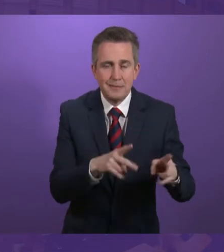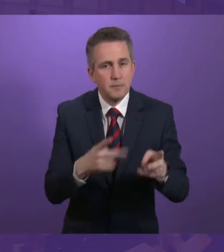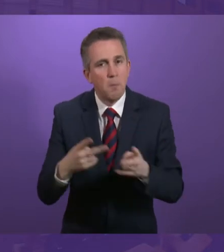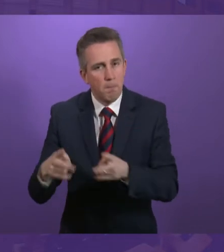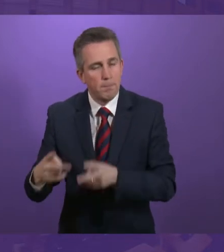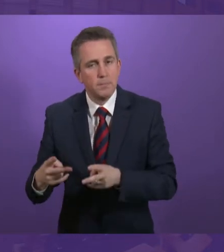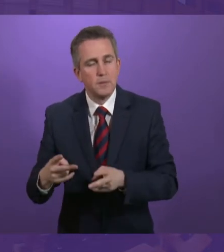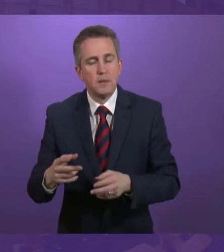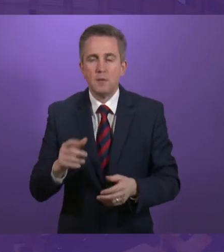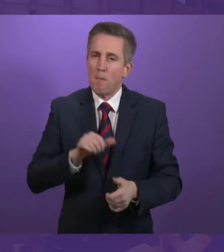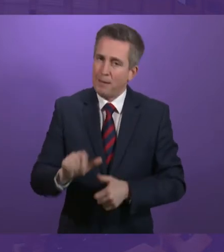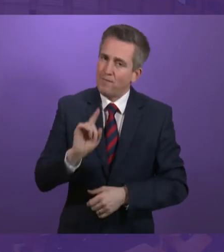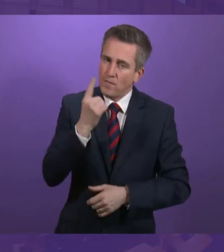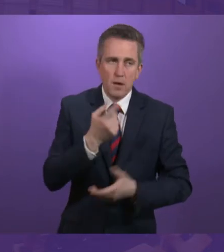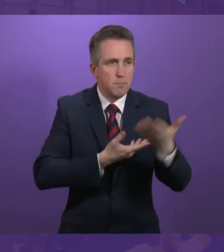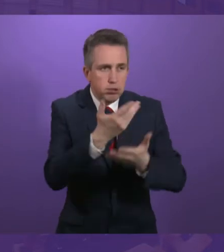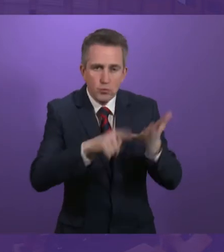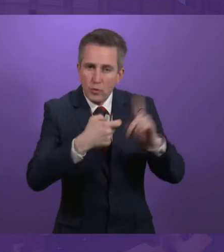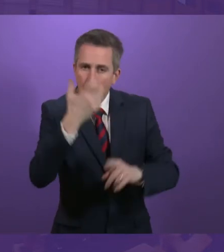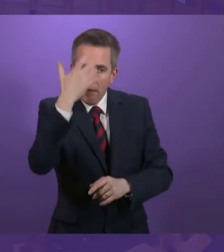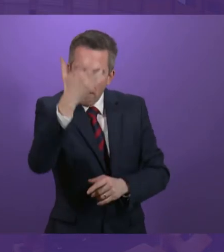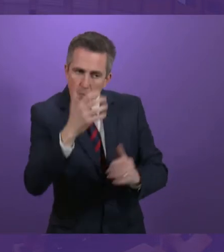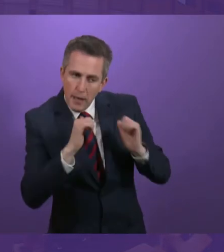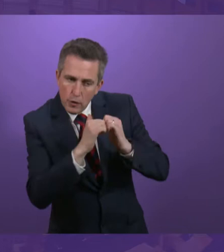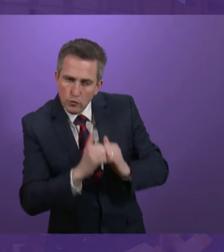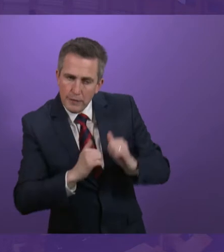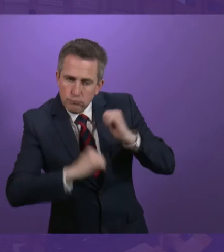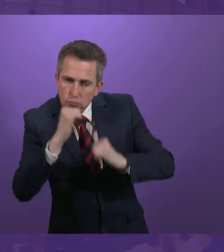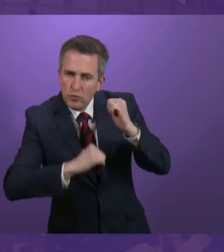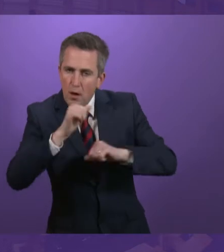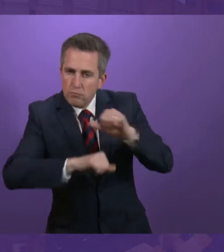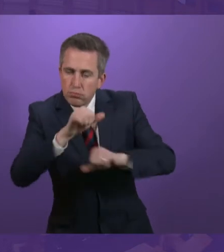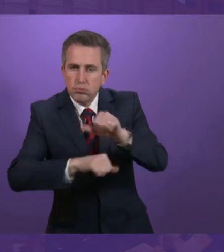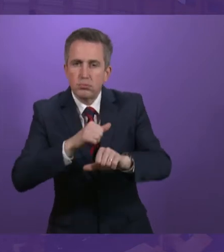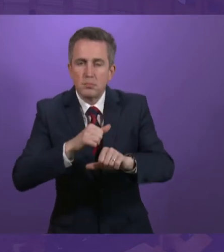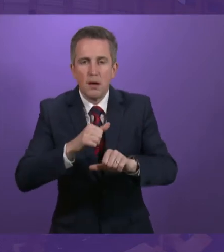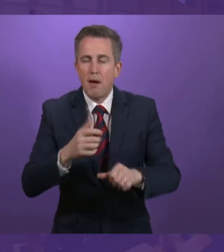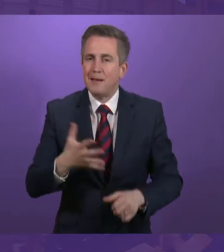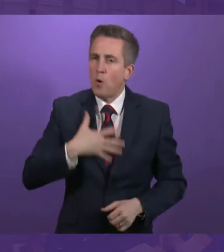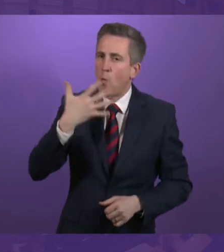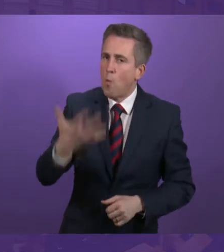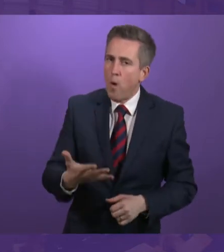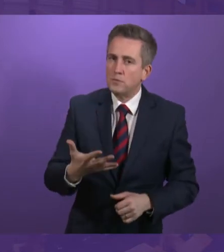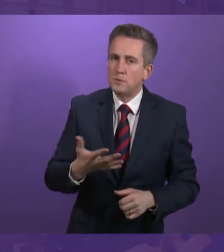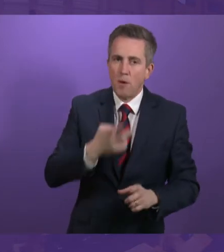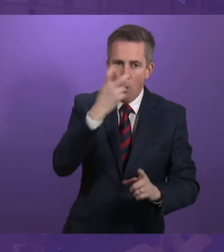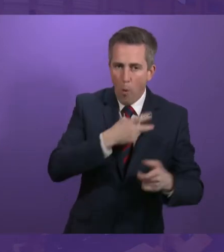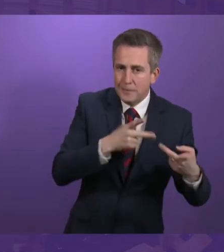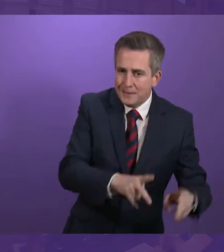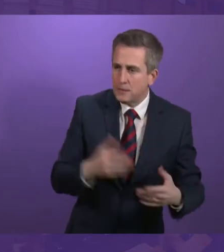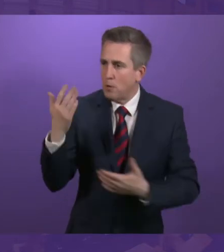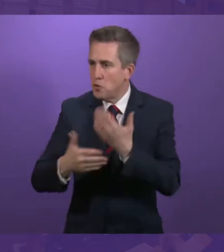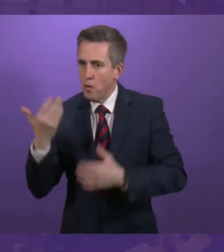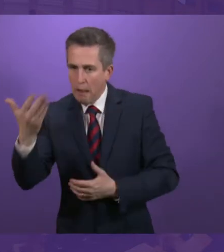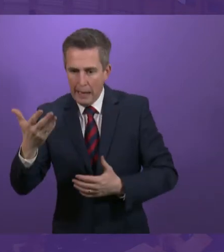agreements with the UK government are in place. Nor do I want to encourage the growth of a two-tier system between new and existing claims.